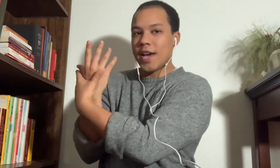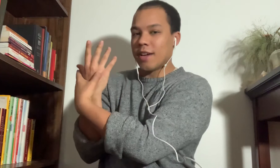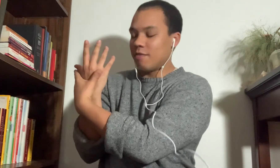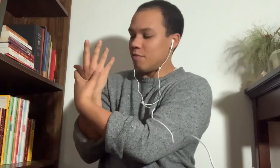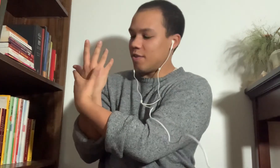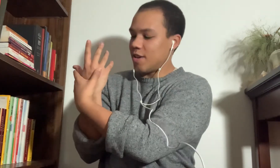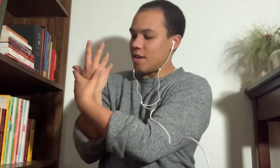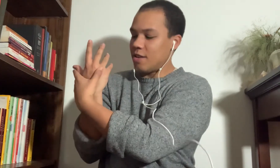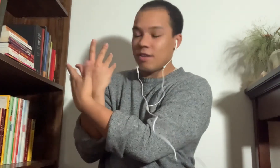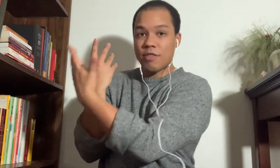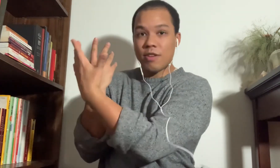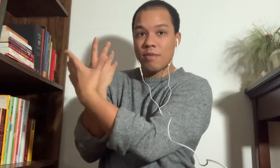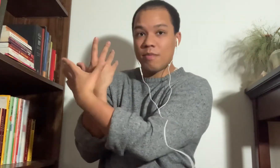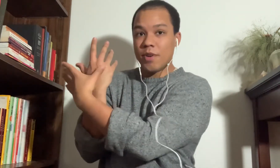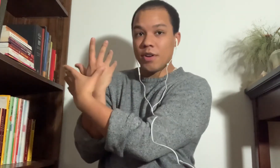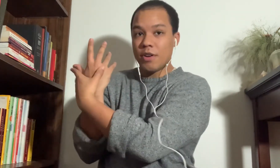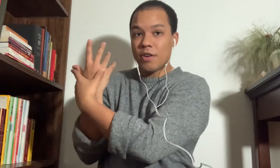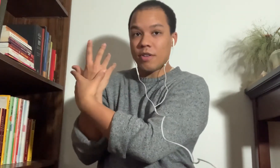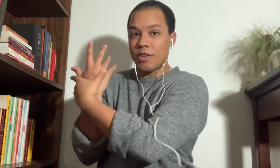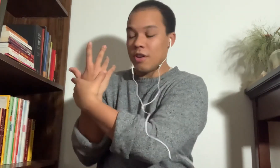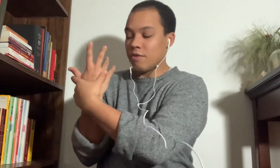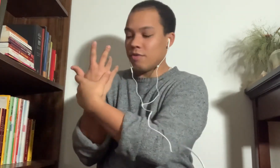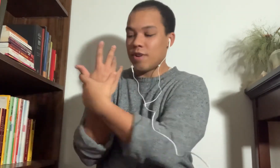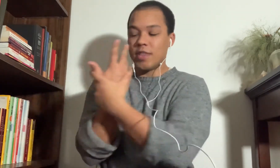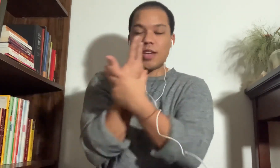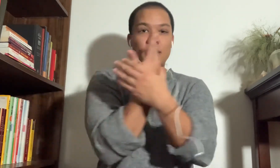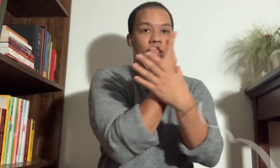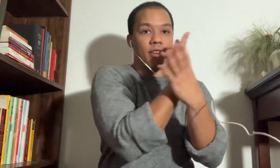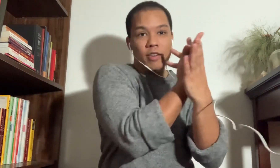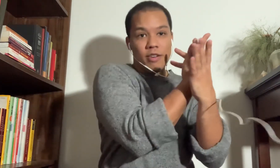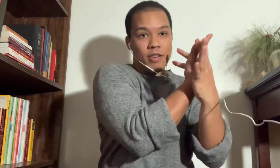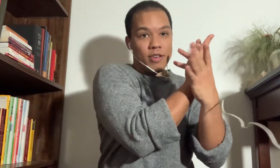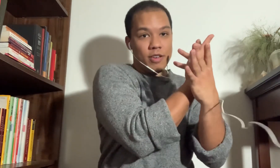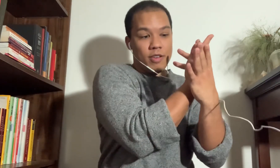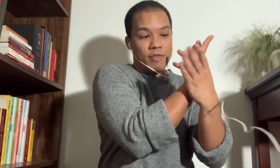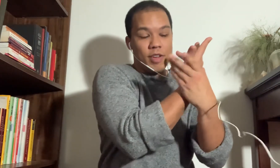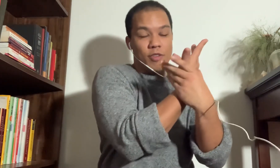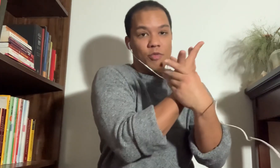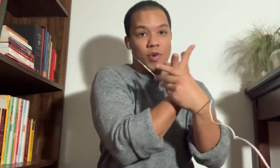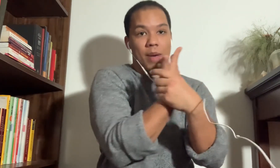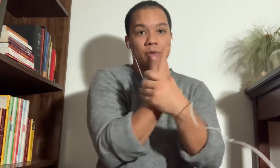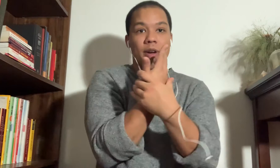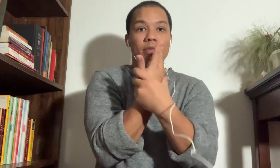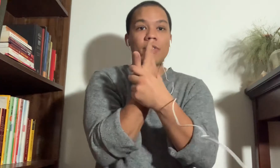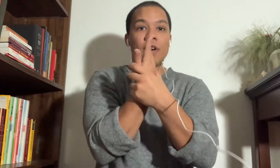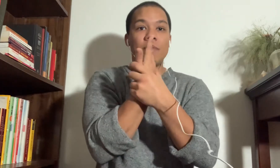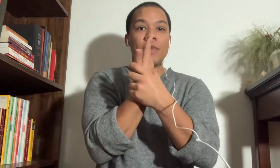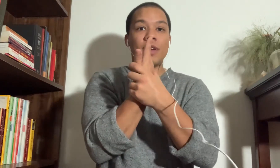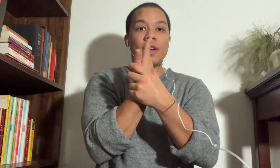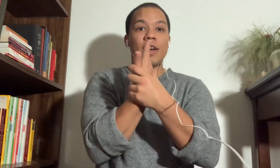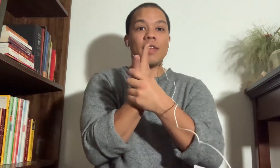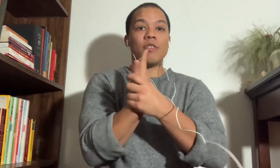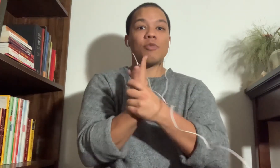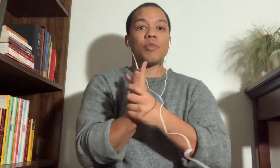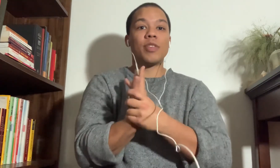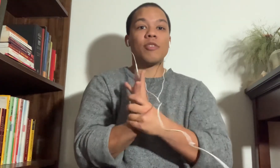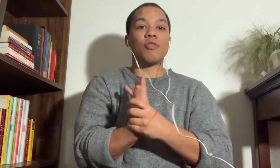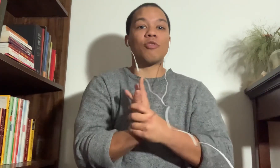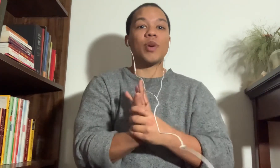of this hand. Thumb on the knuckles right there. Fingers wrap around the thumb. And then I just bring this straight